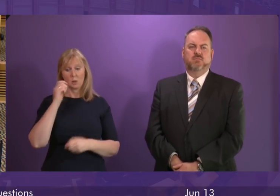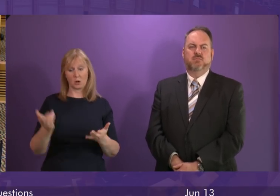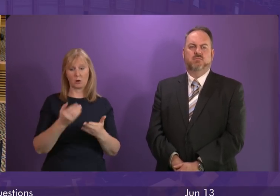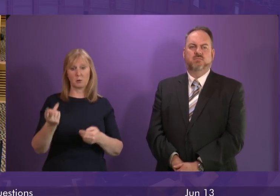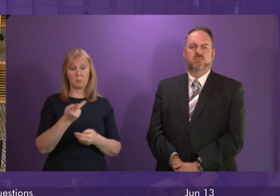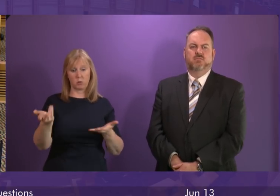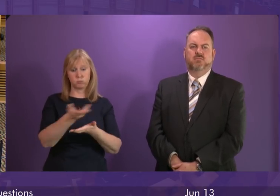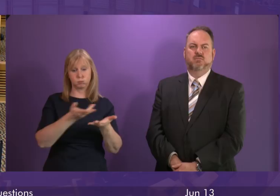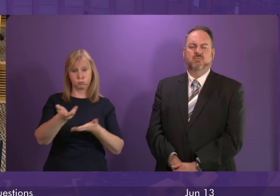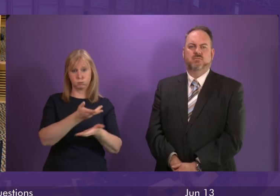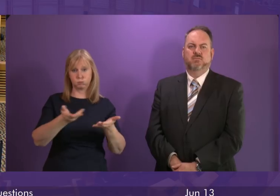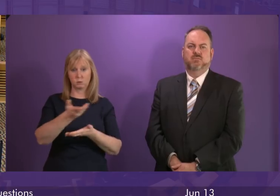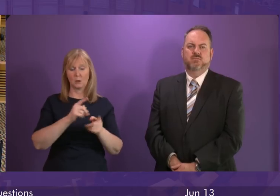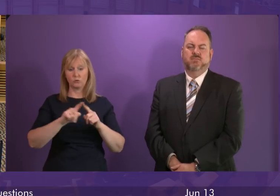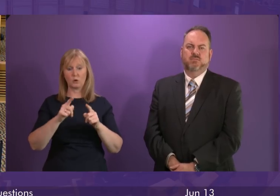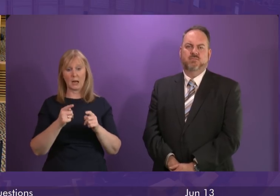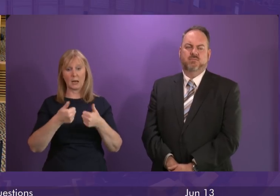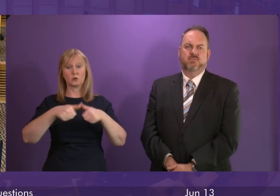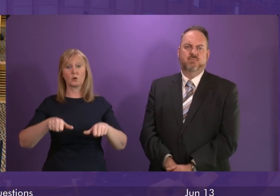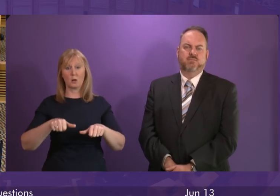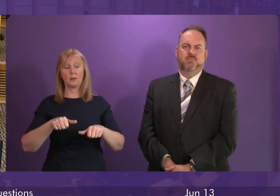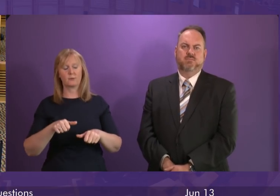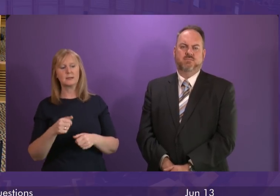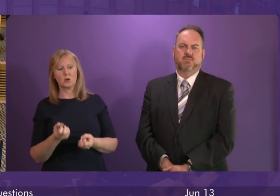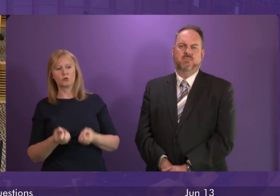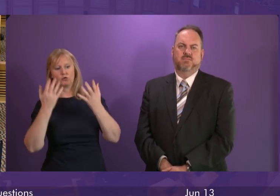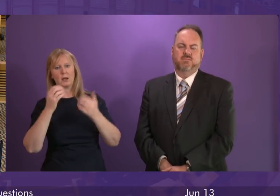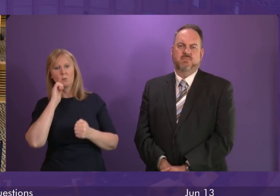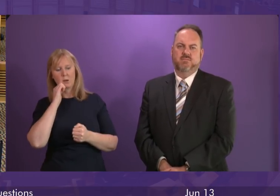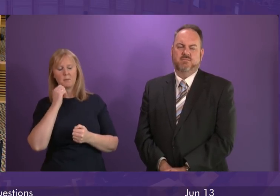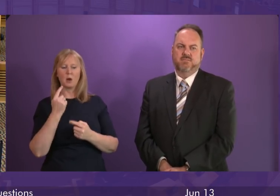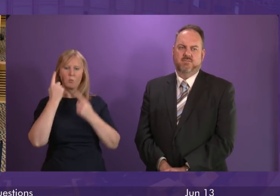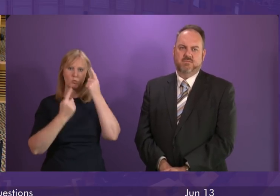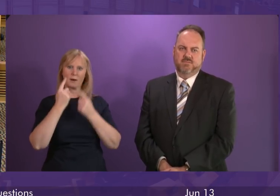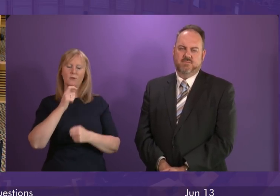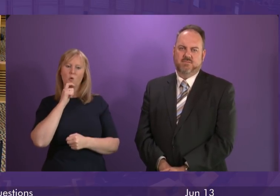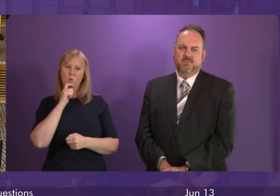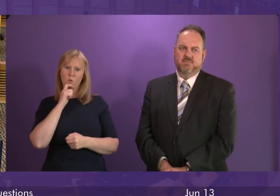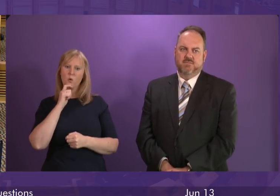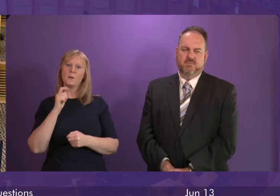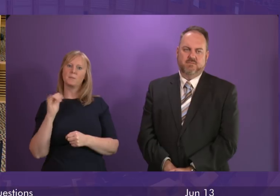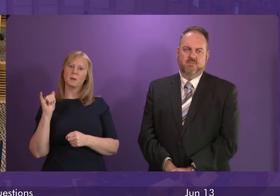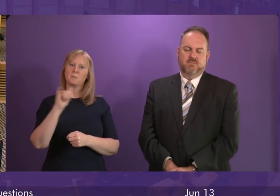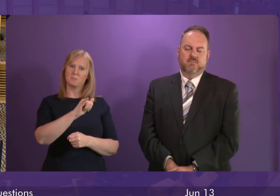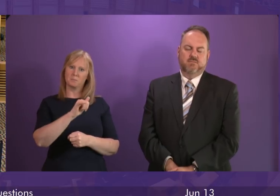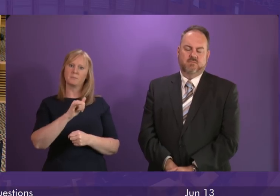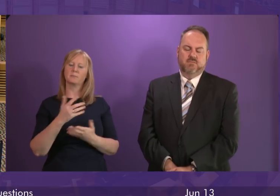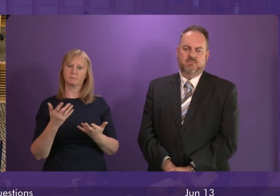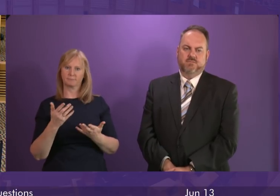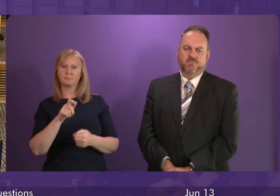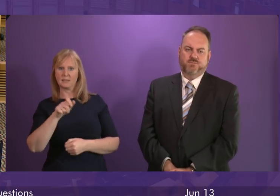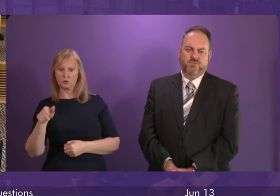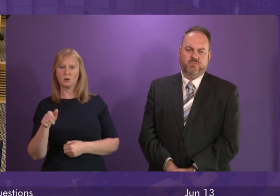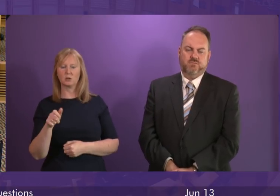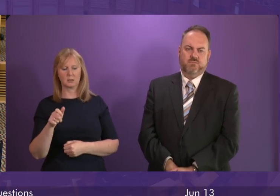resolution to the dispute. I appreciate that the strikes will be concerning for passengers particularly as we enter the summer holiday season. I know that measures